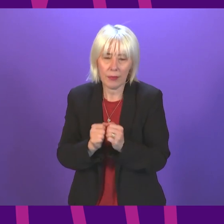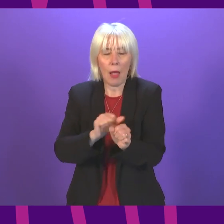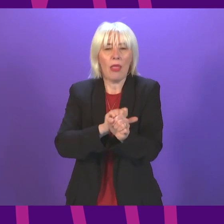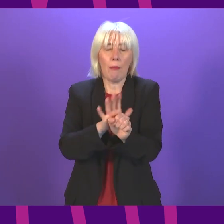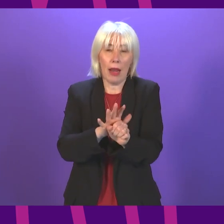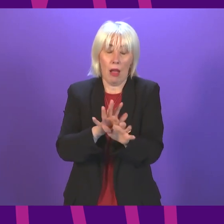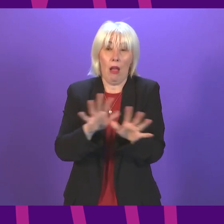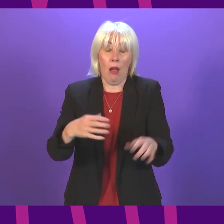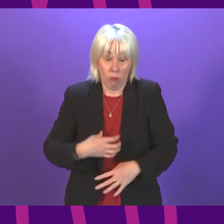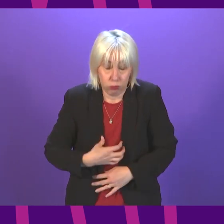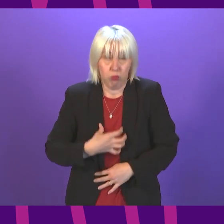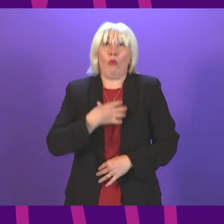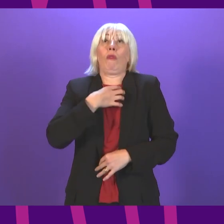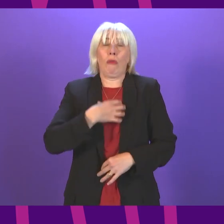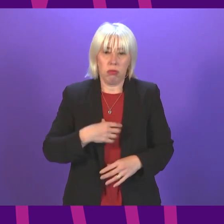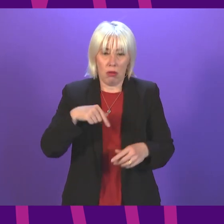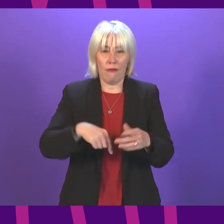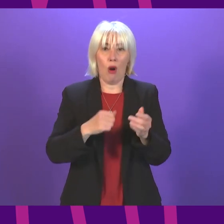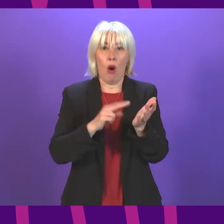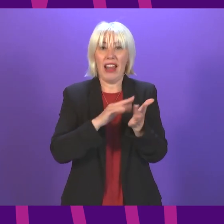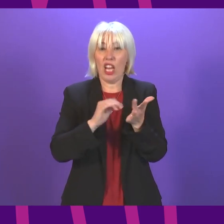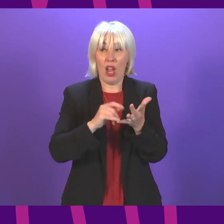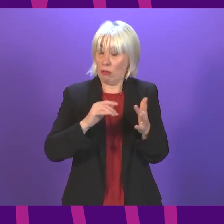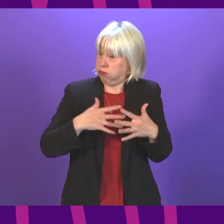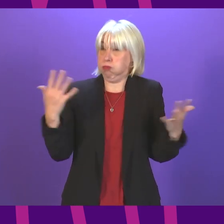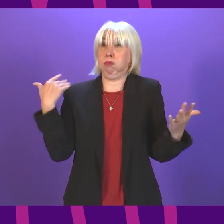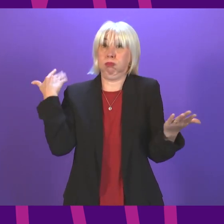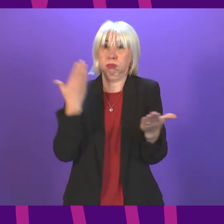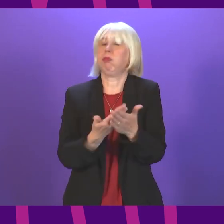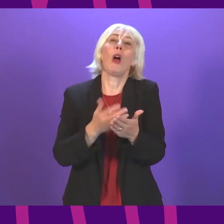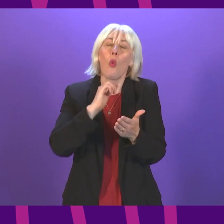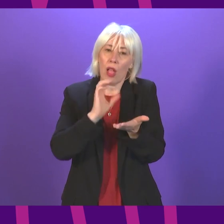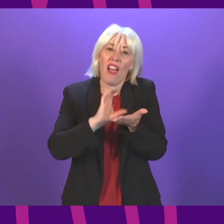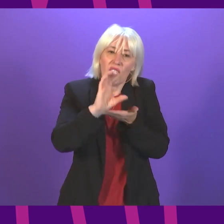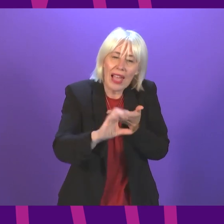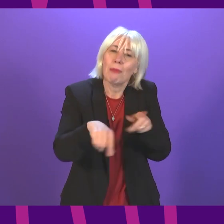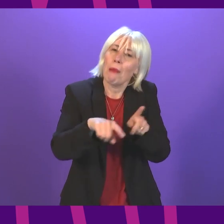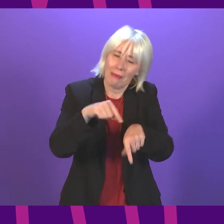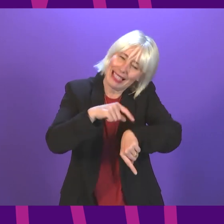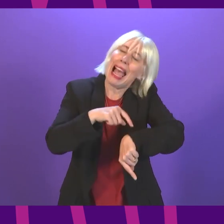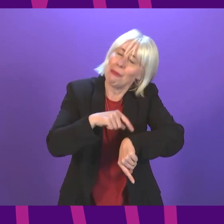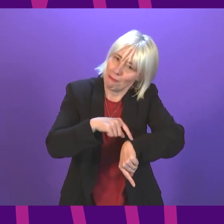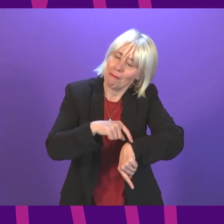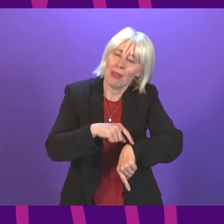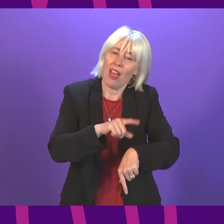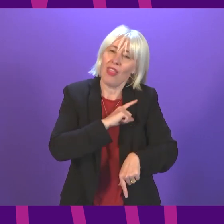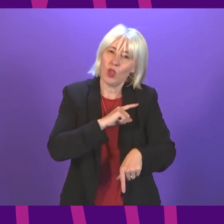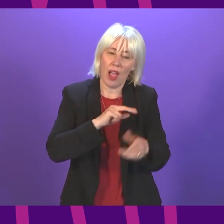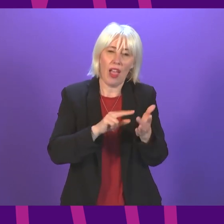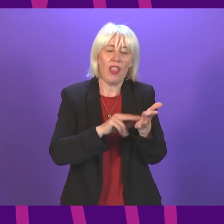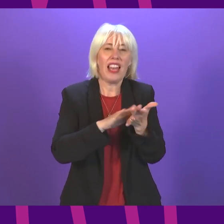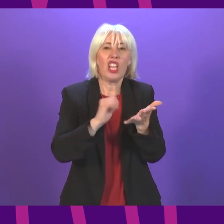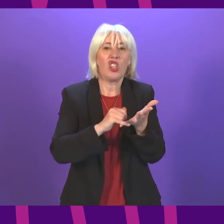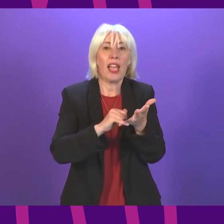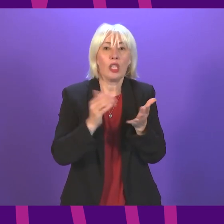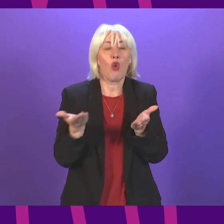the biggest shock our NHS has ever suffered. It is going to take investment, but also time. And that is why our NHS recovery plan is,